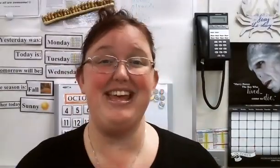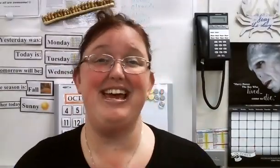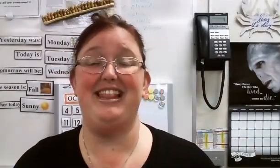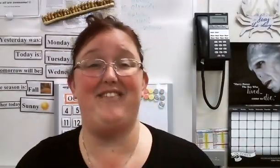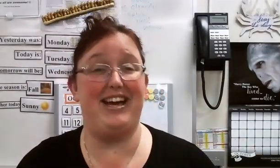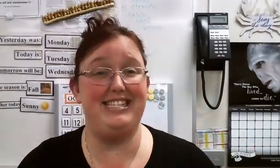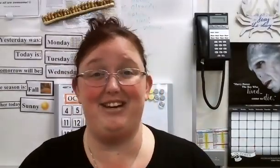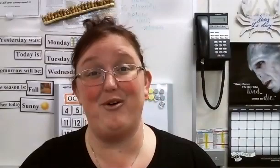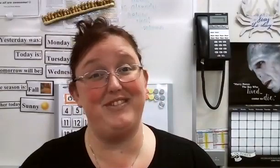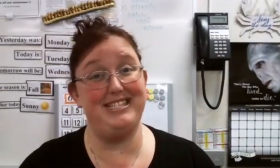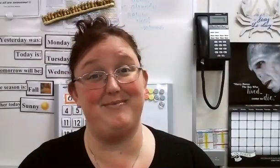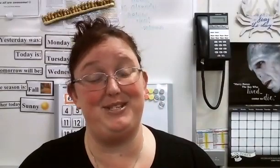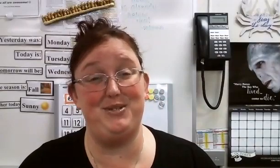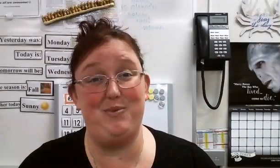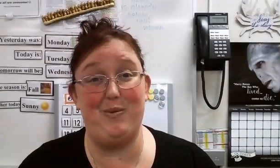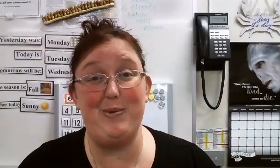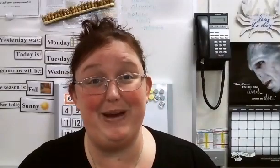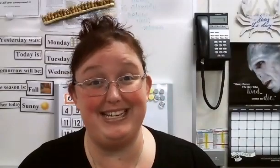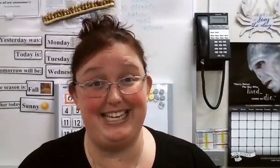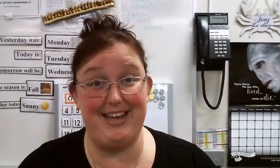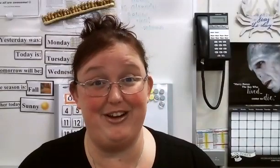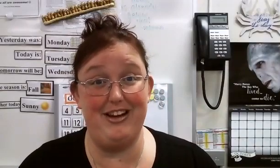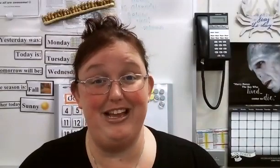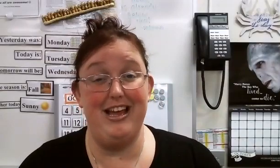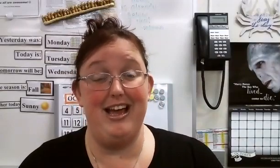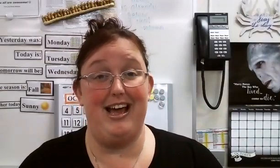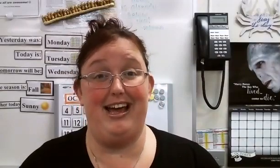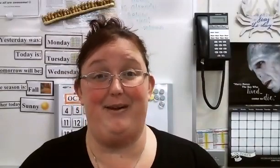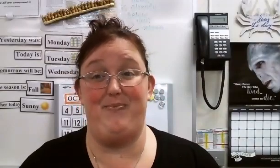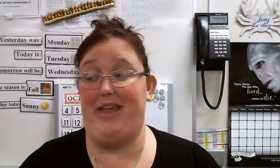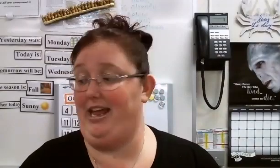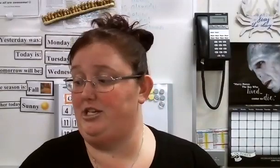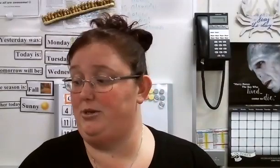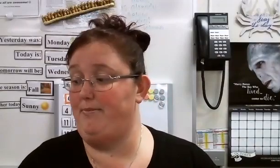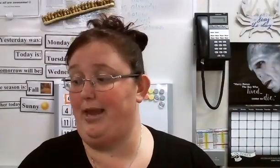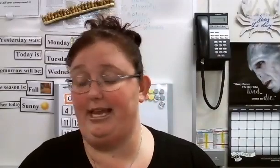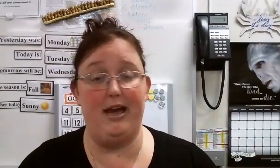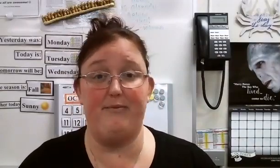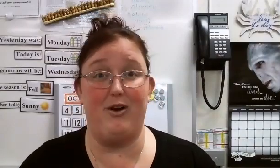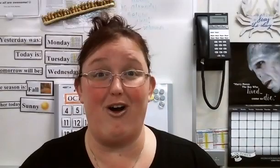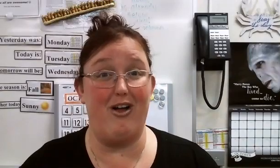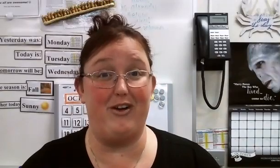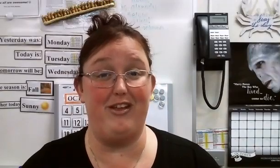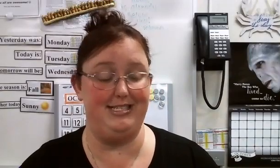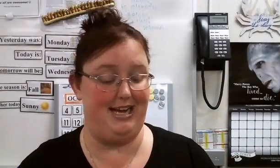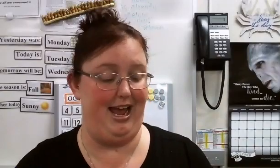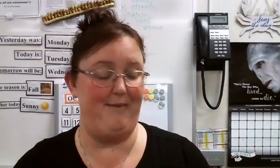The fact that hopefully someday soon we will be back together and making up for all of our lost time.